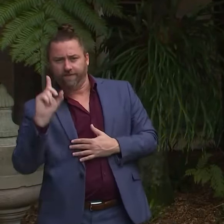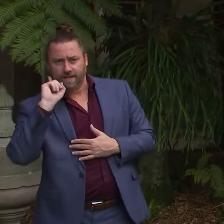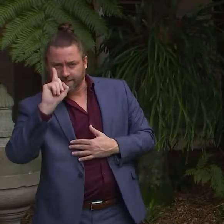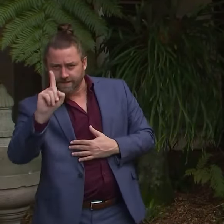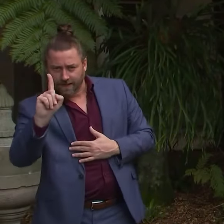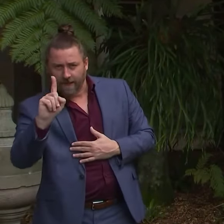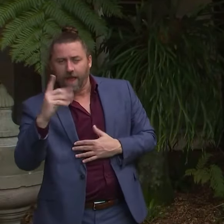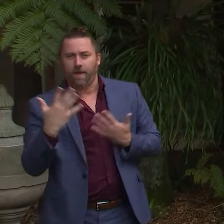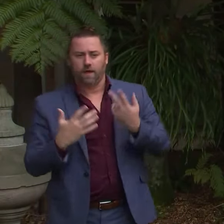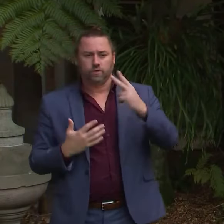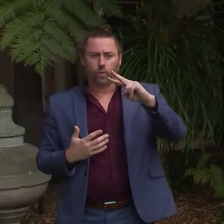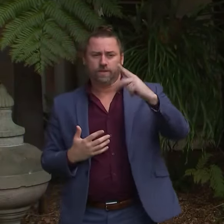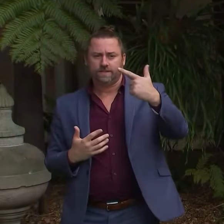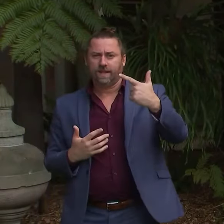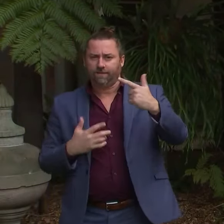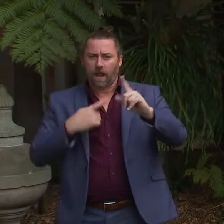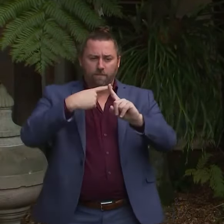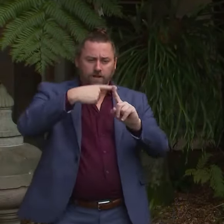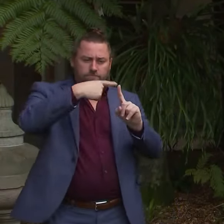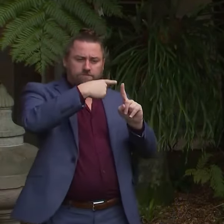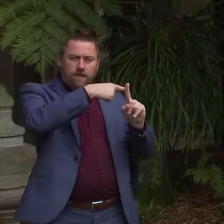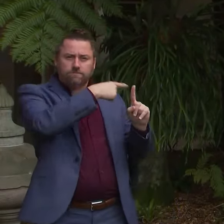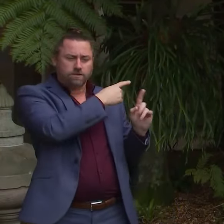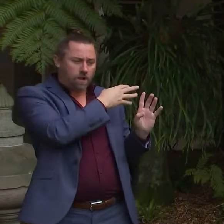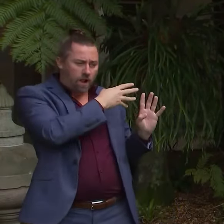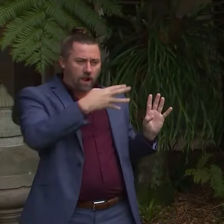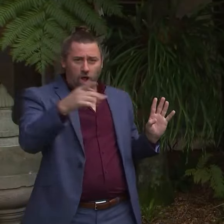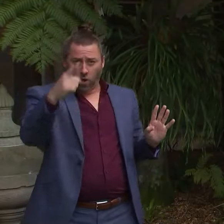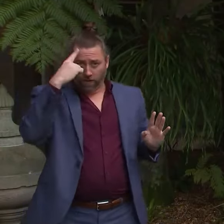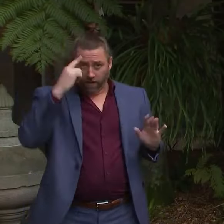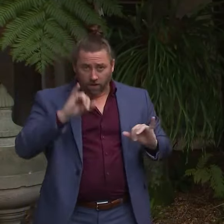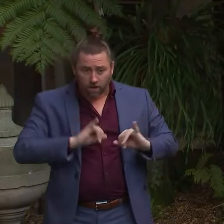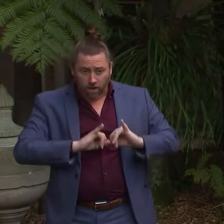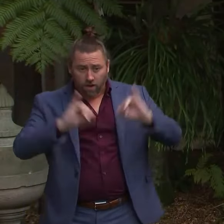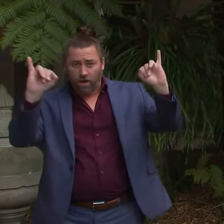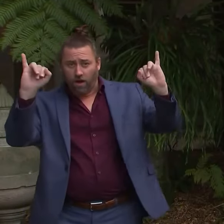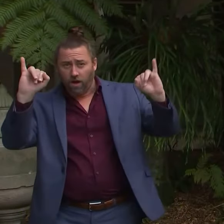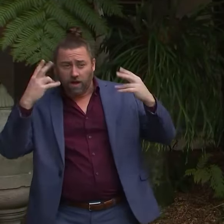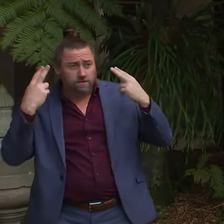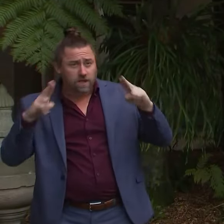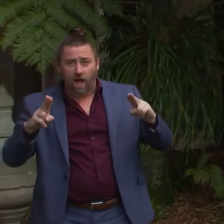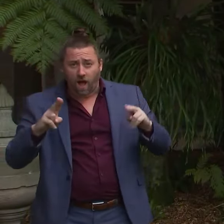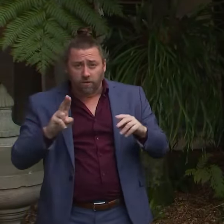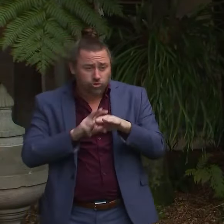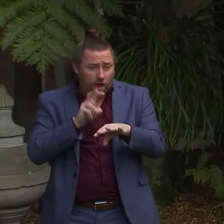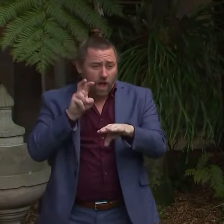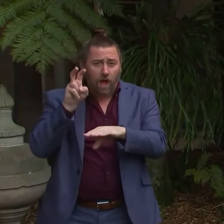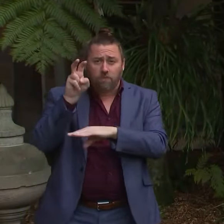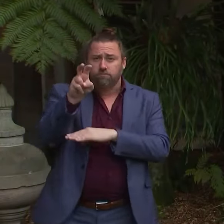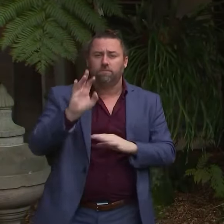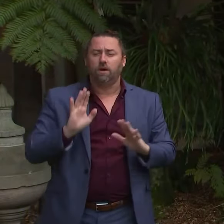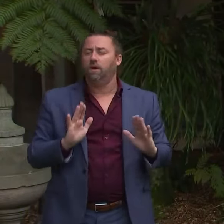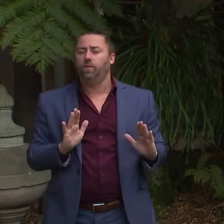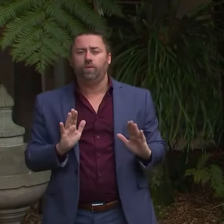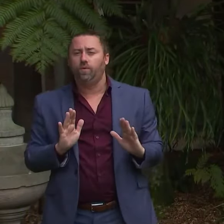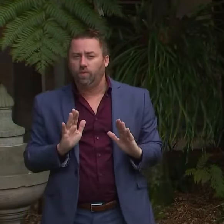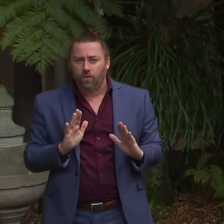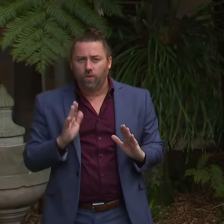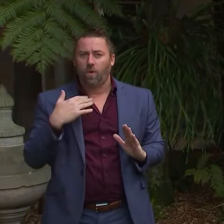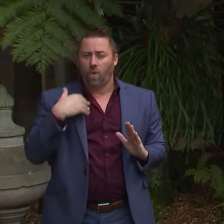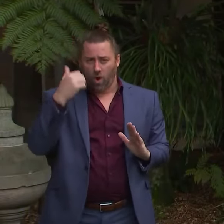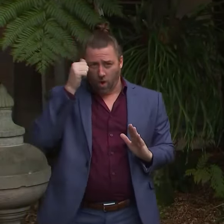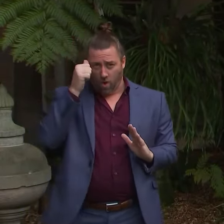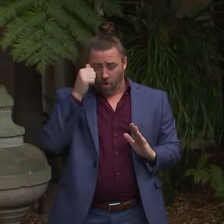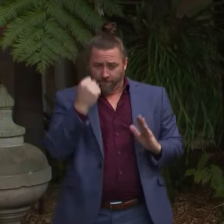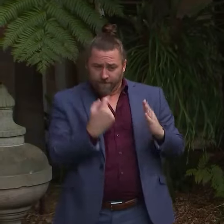must emphasize this does not mean there has been a peak in deaths. There has not been. In fact the data clearly shows that the